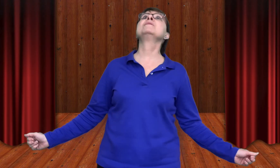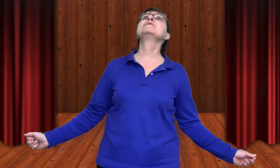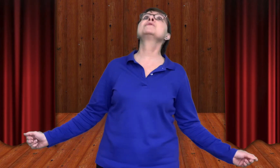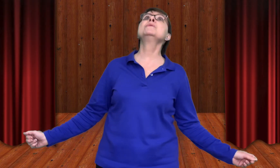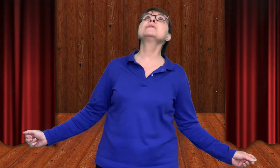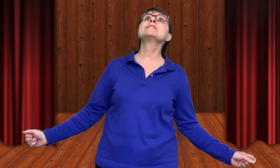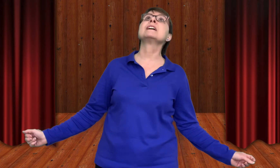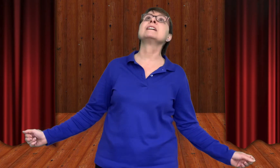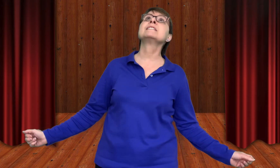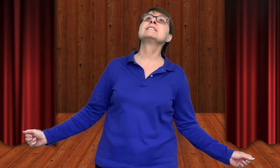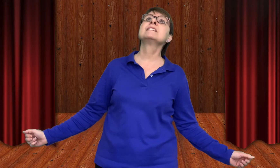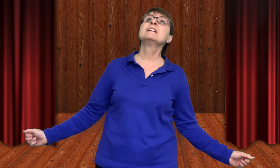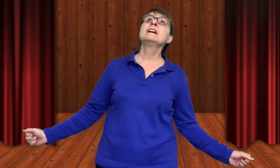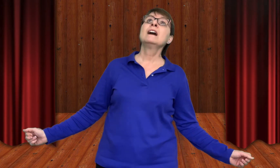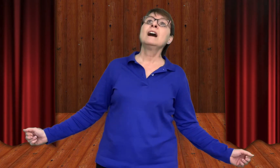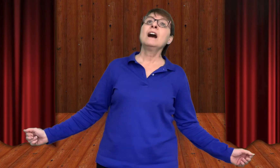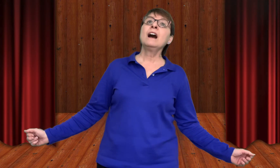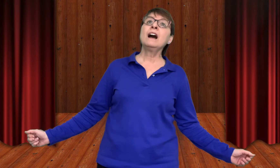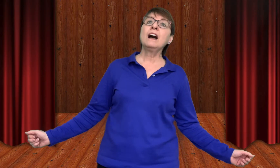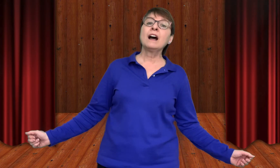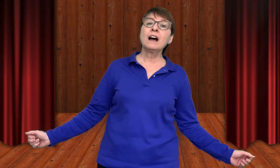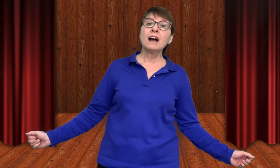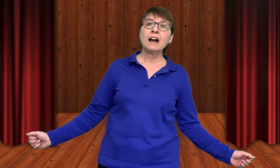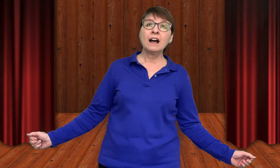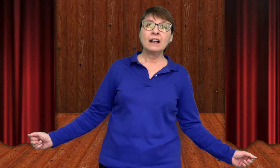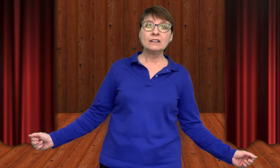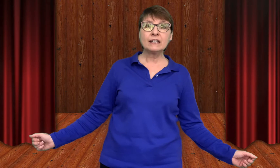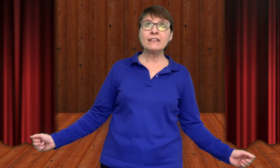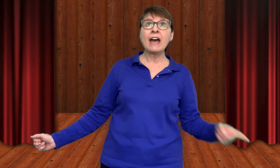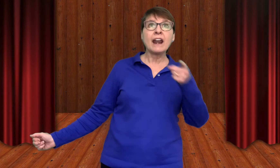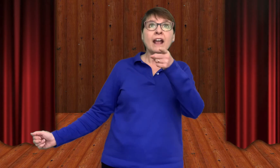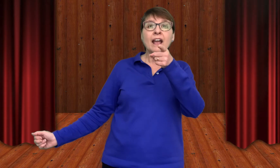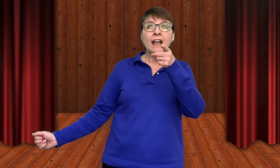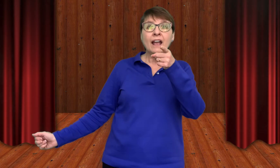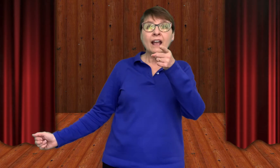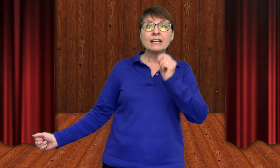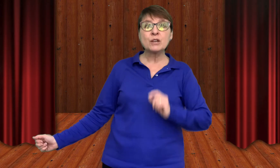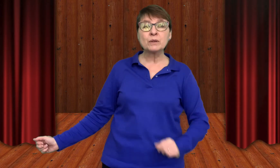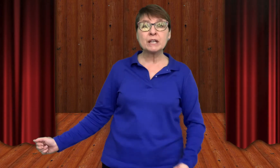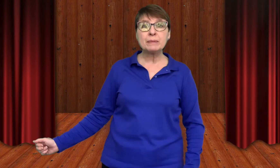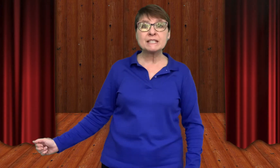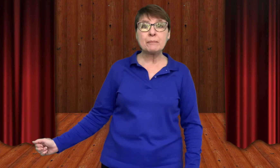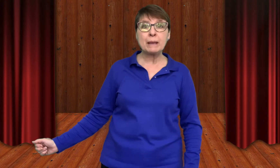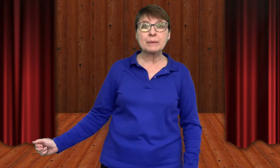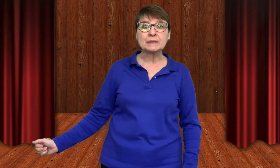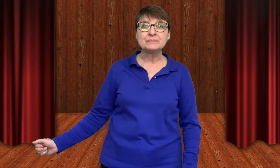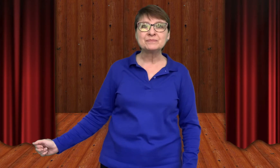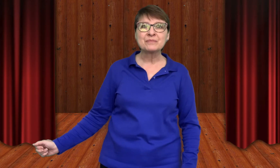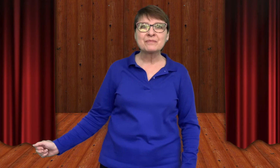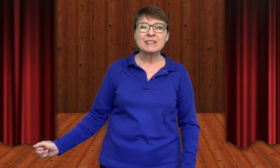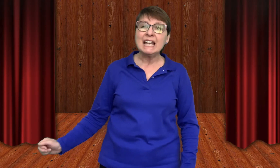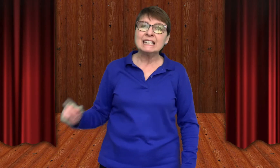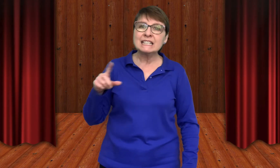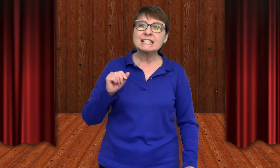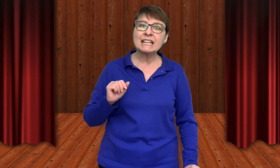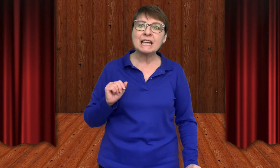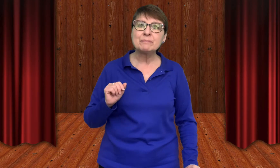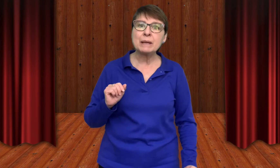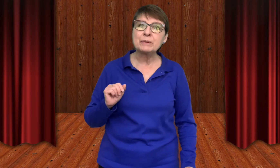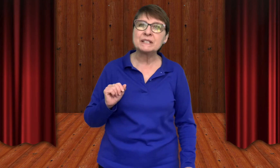towards us. Huh, look at that. And it's holding a piece of paper. Let's take that paper and